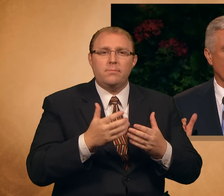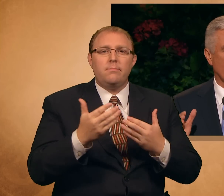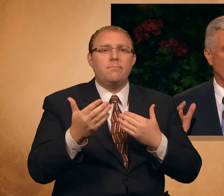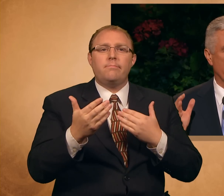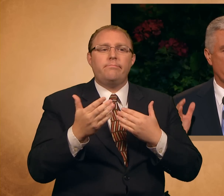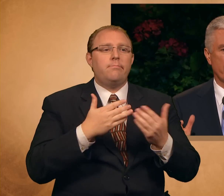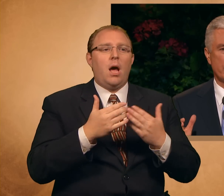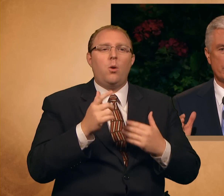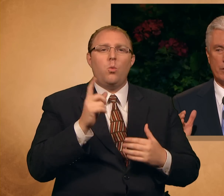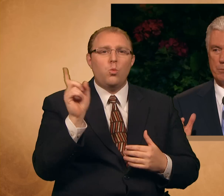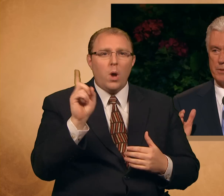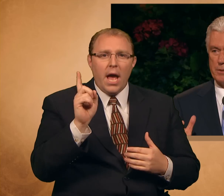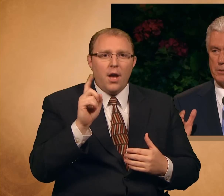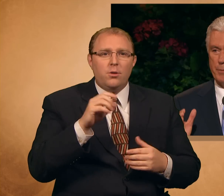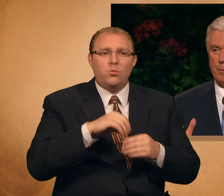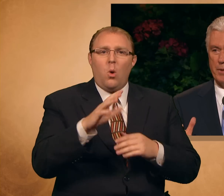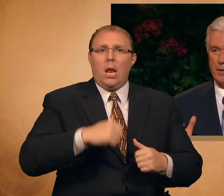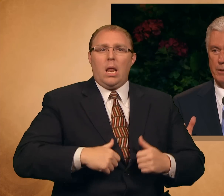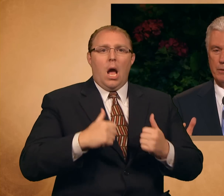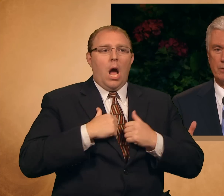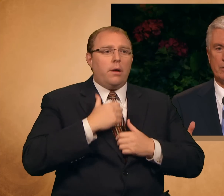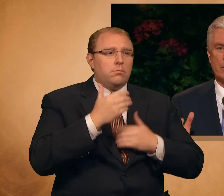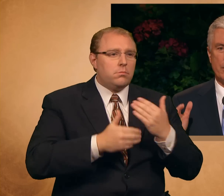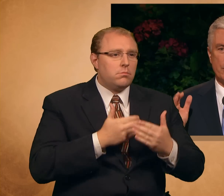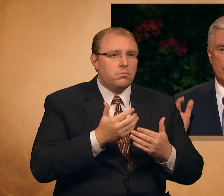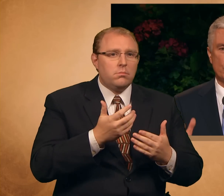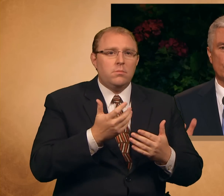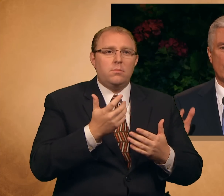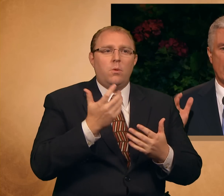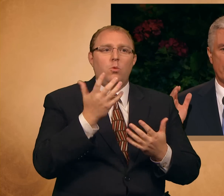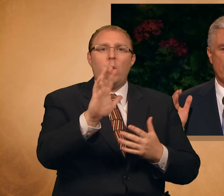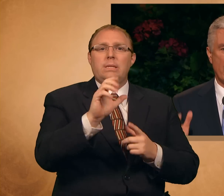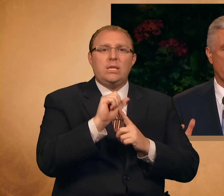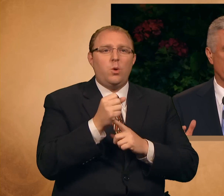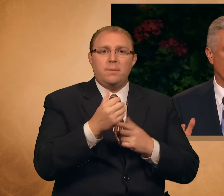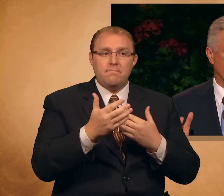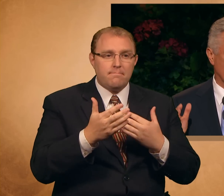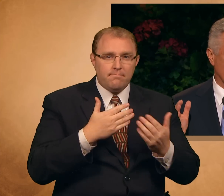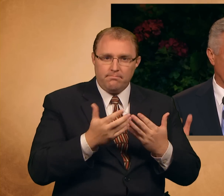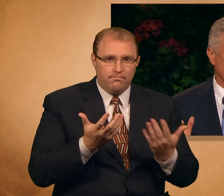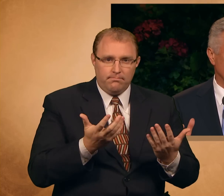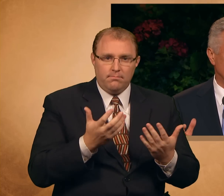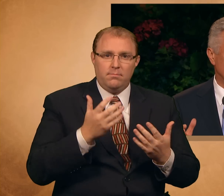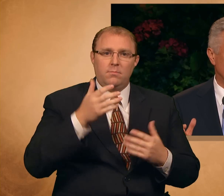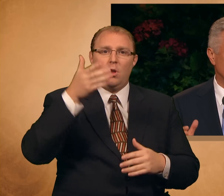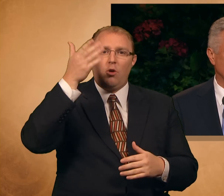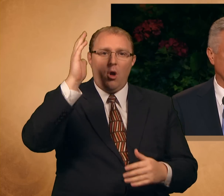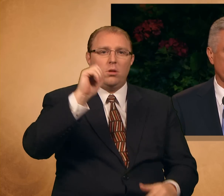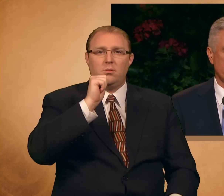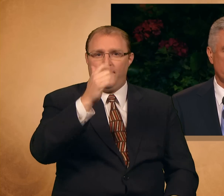whatever the circumstances may be, you are not forgotten.